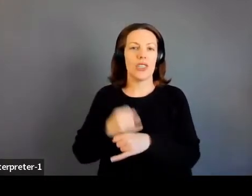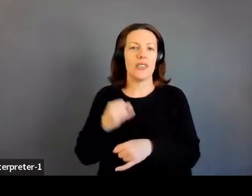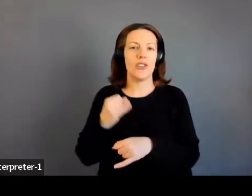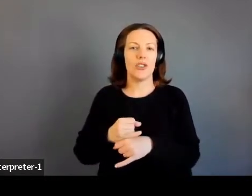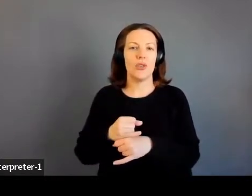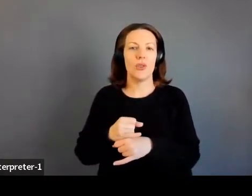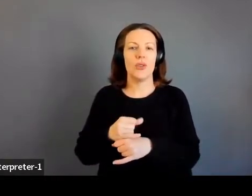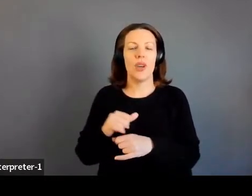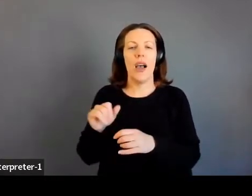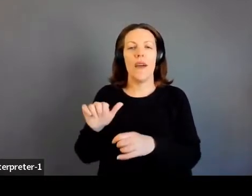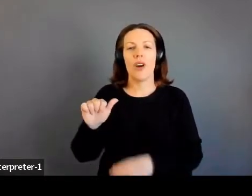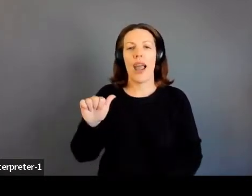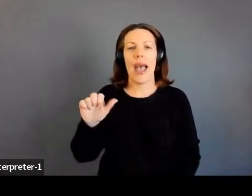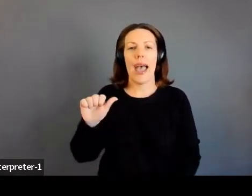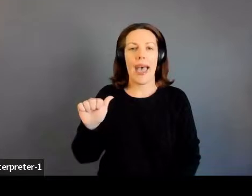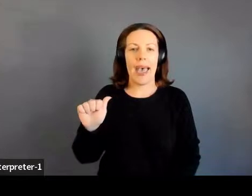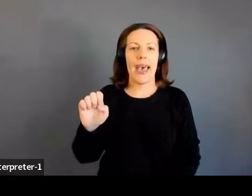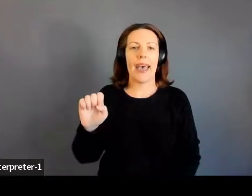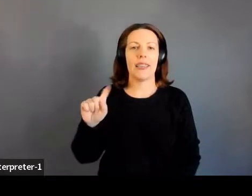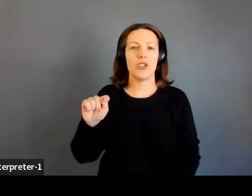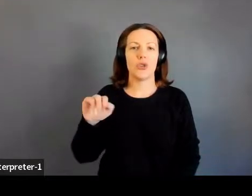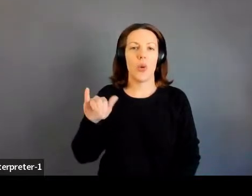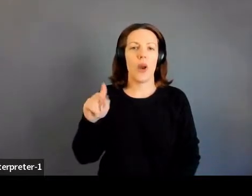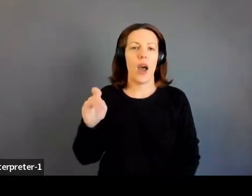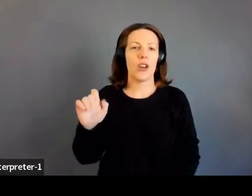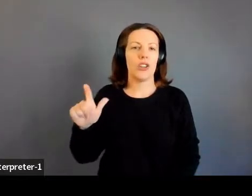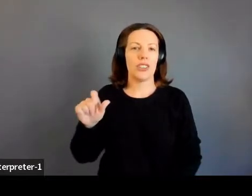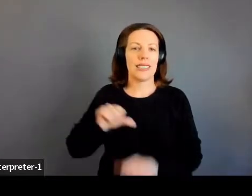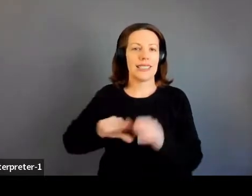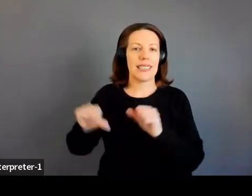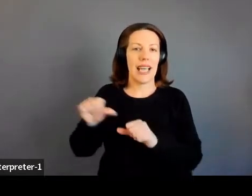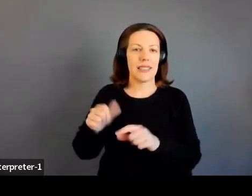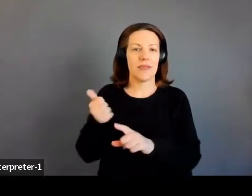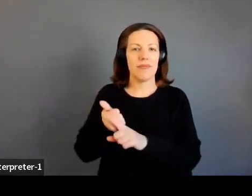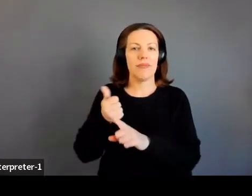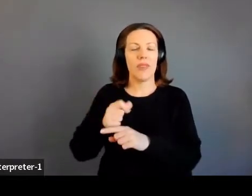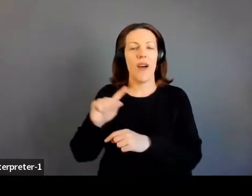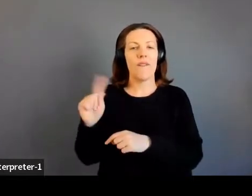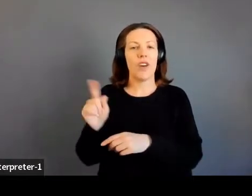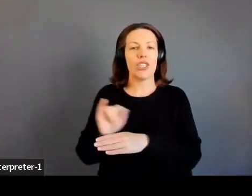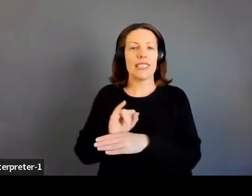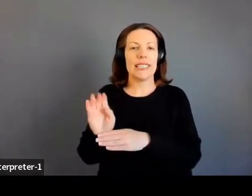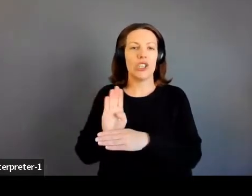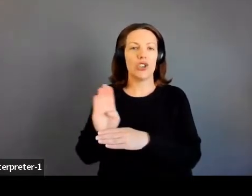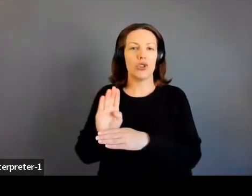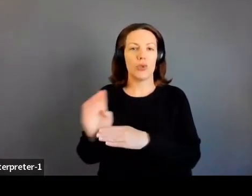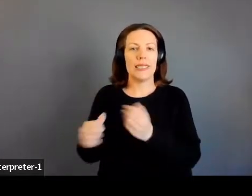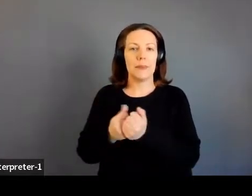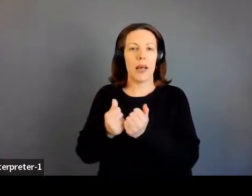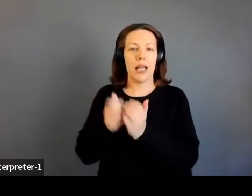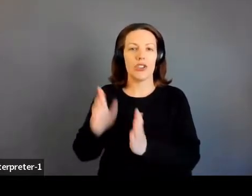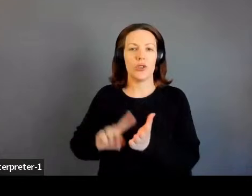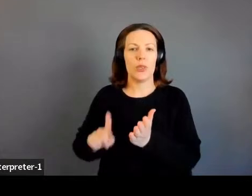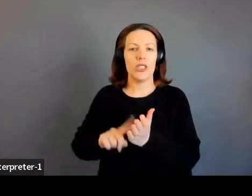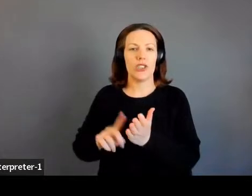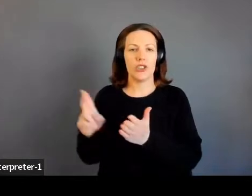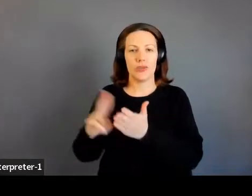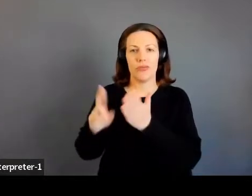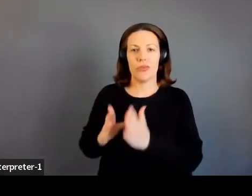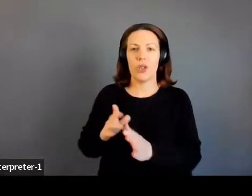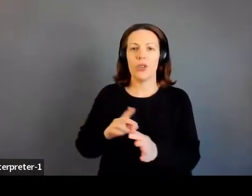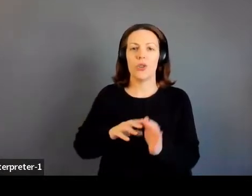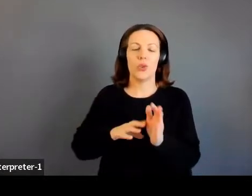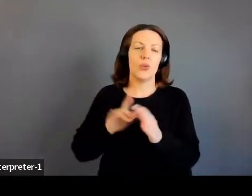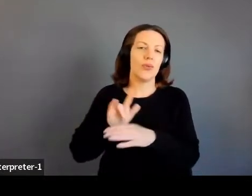Astronautical Sciences. As the first industry-sponsored researcher contracted to fly on a commercial